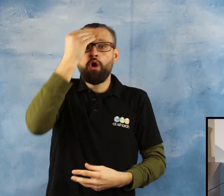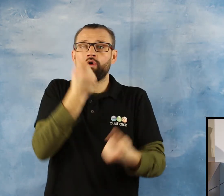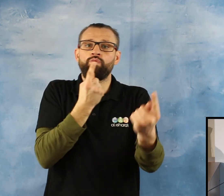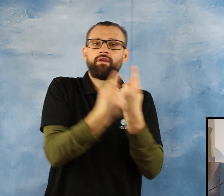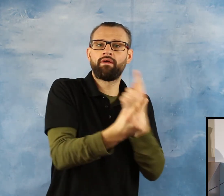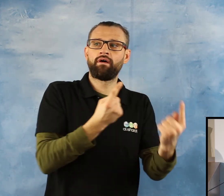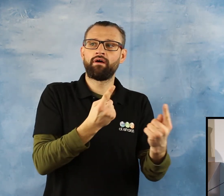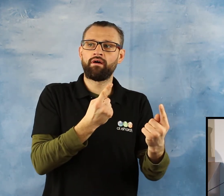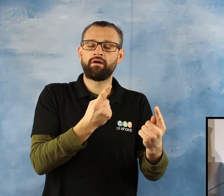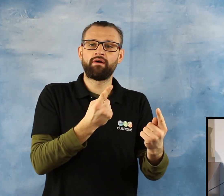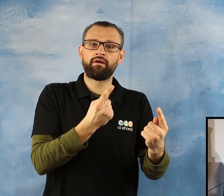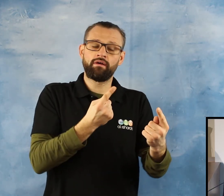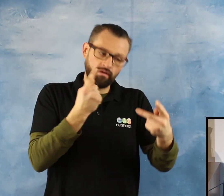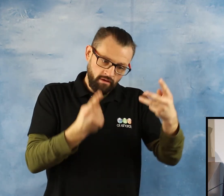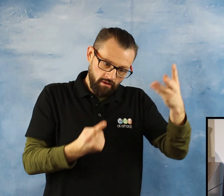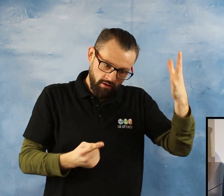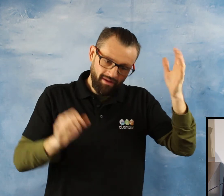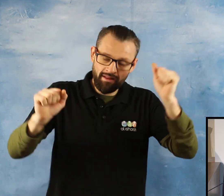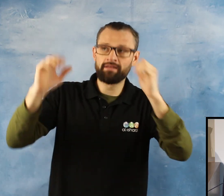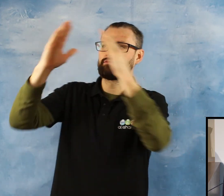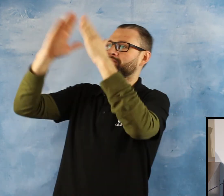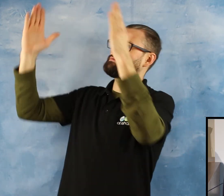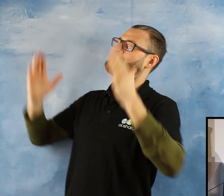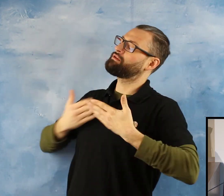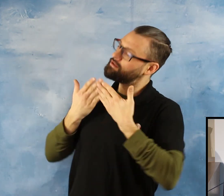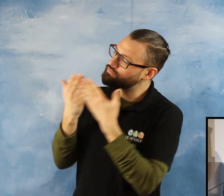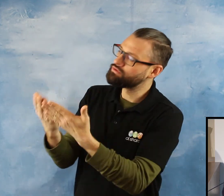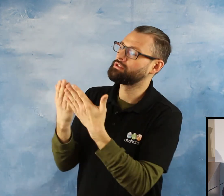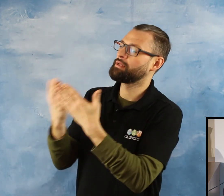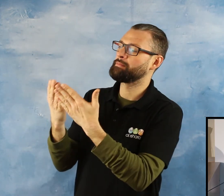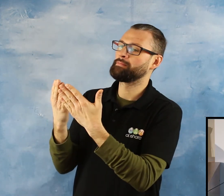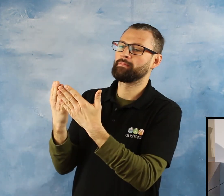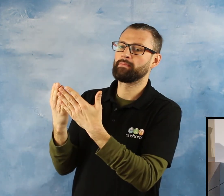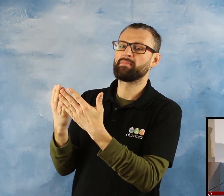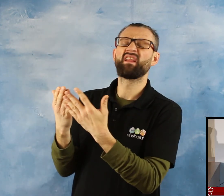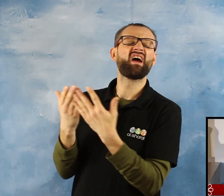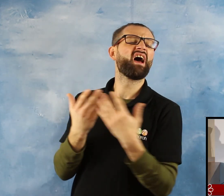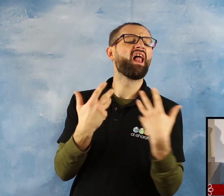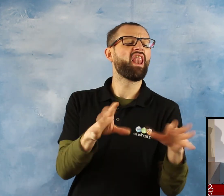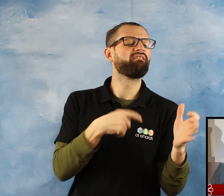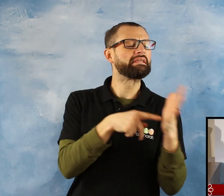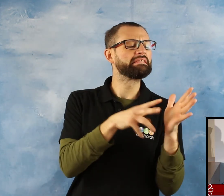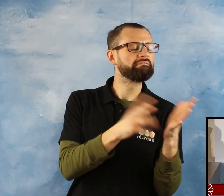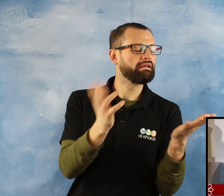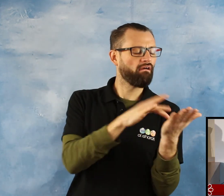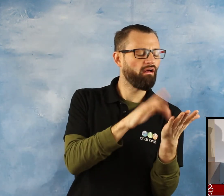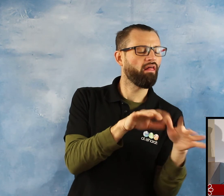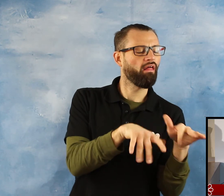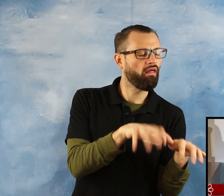A Muslim Haud in this Sanakiri day Don't leave For the TV And social media And we will be In the end Suffering In this dunya And